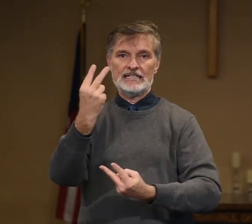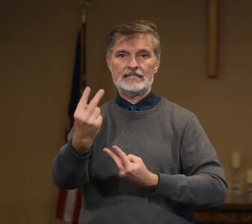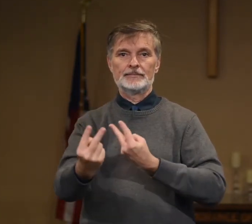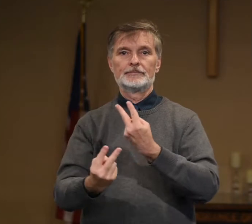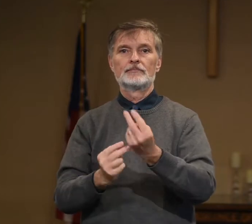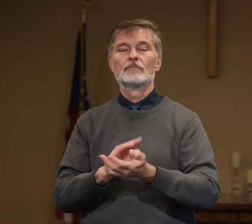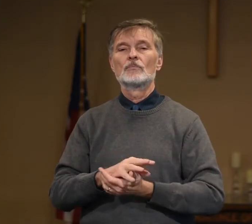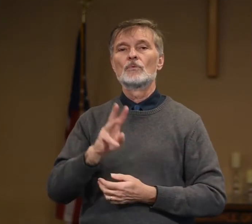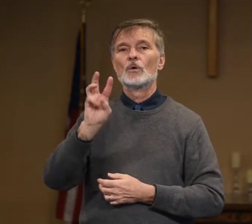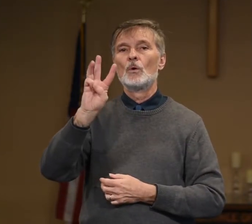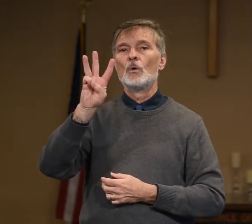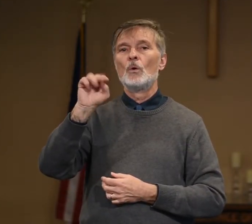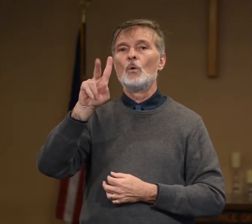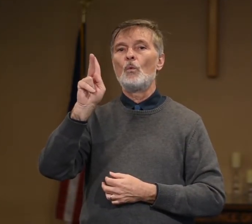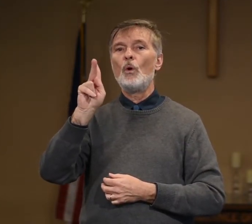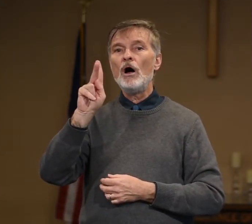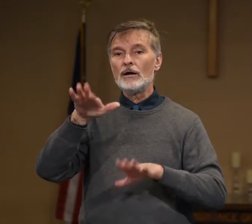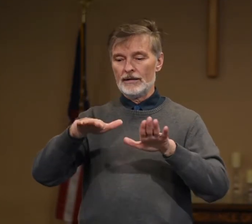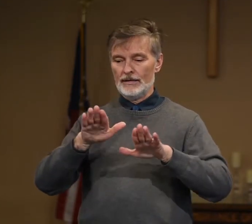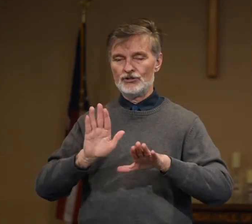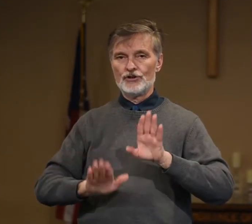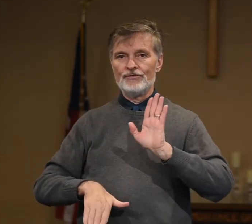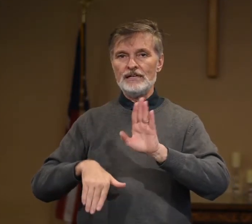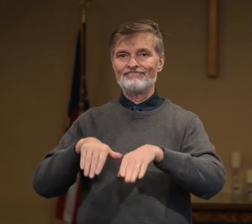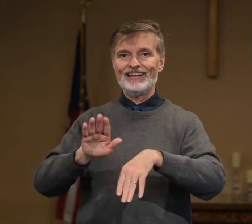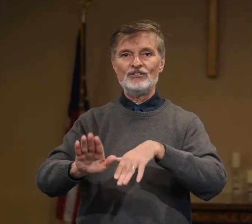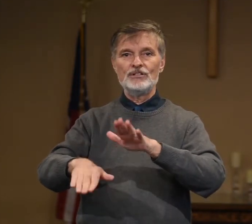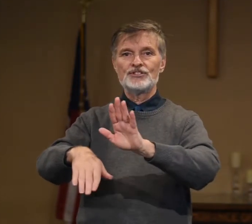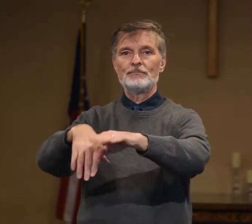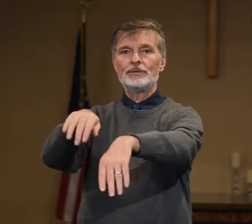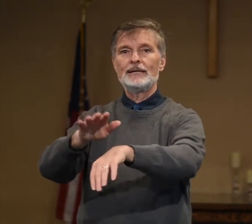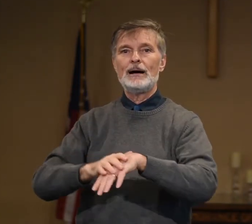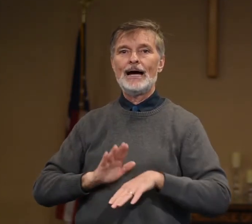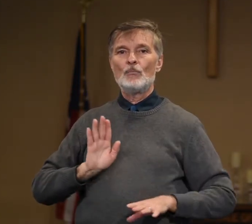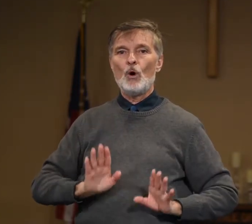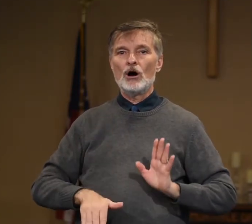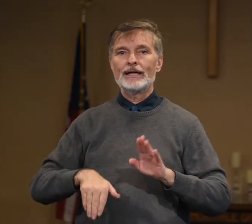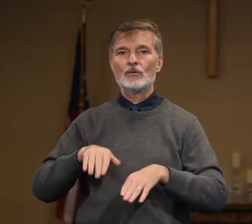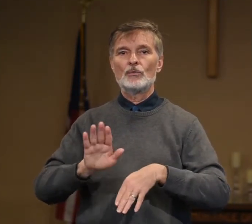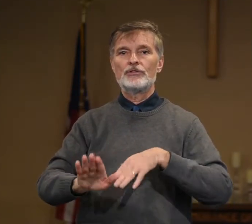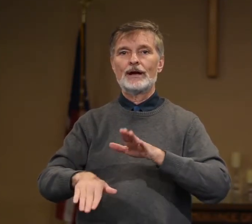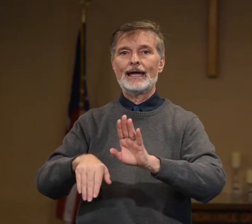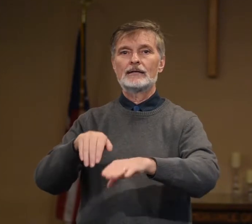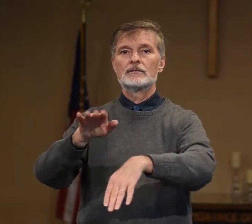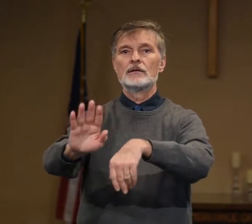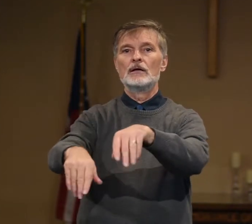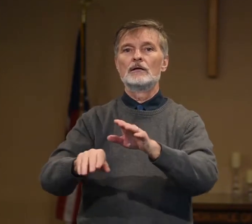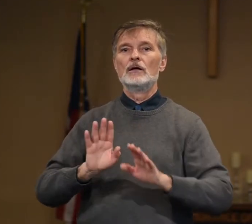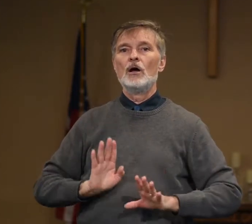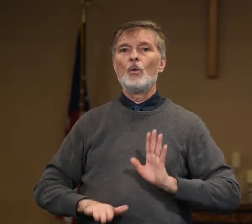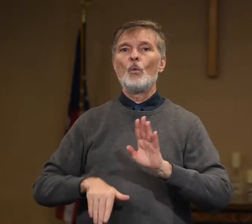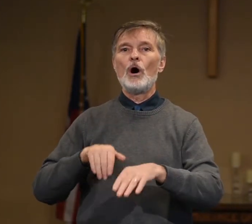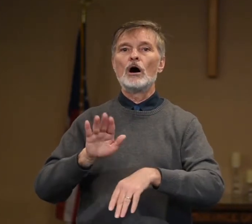Visit. Walk. Here's your feet. And you just simply mime walking with your hands. Walk.